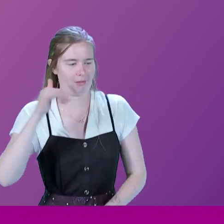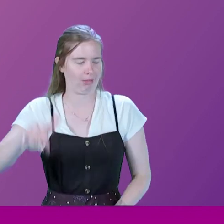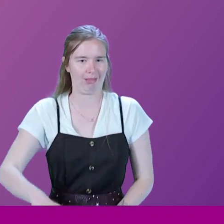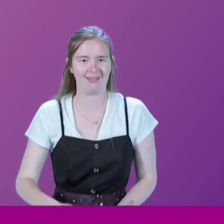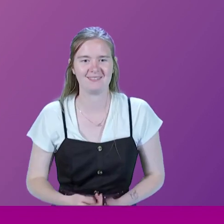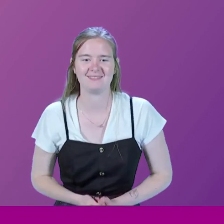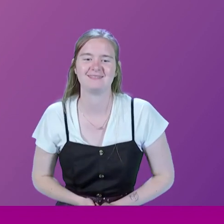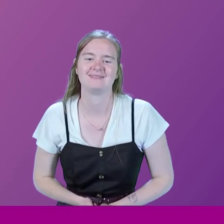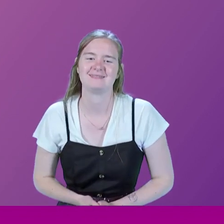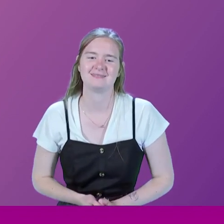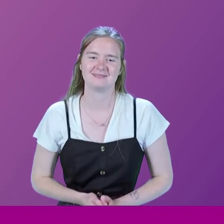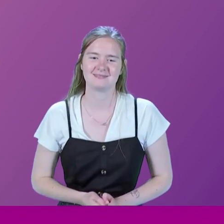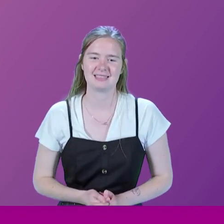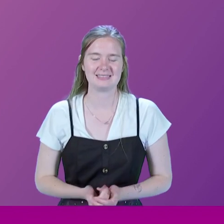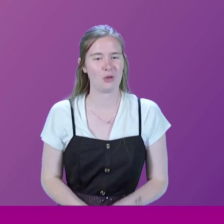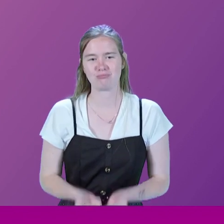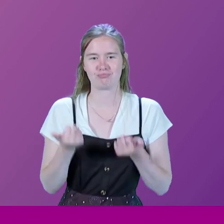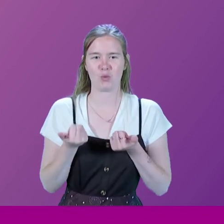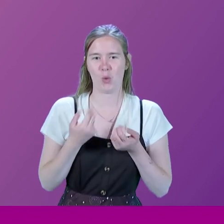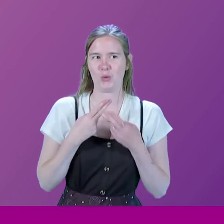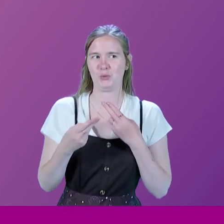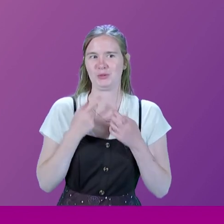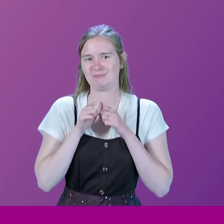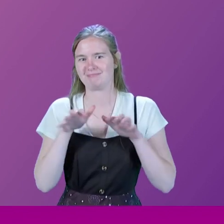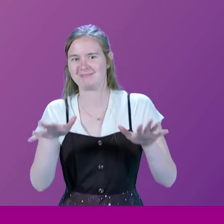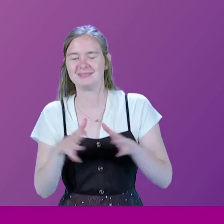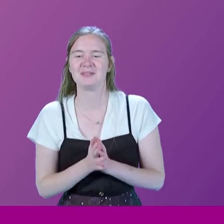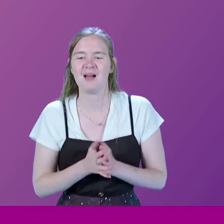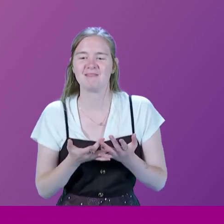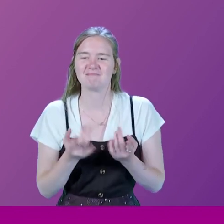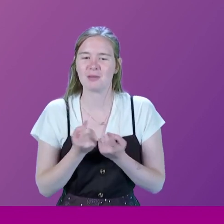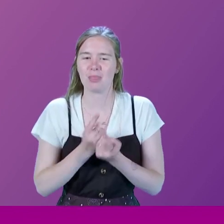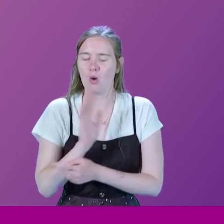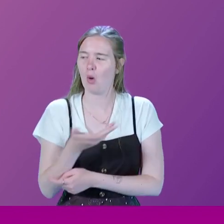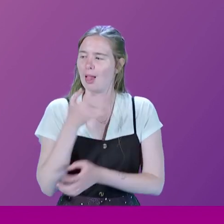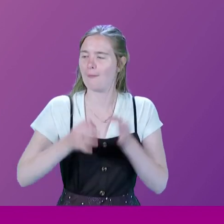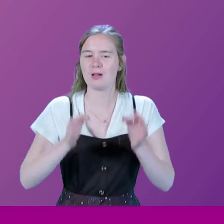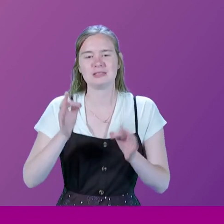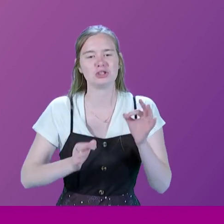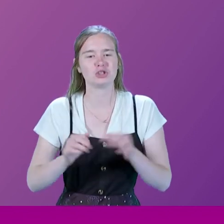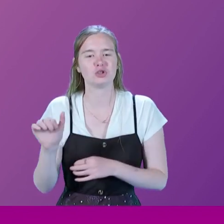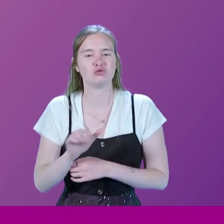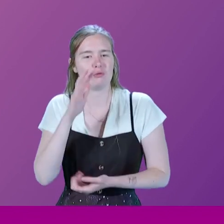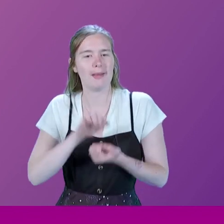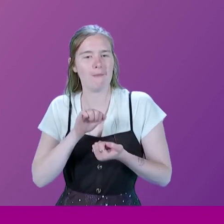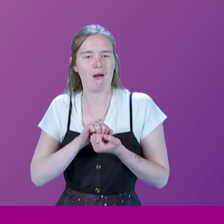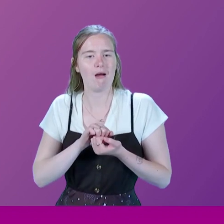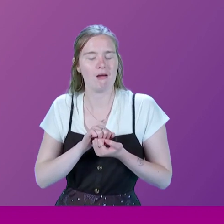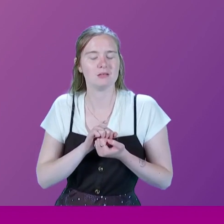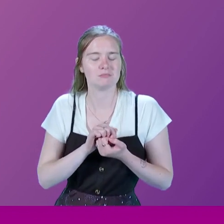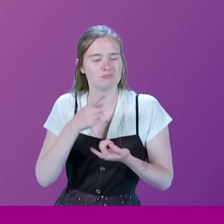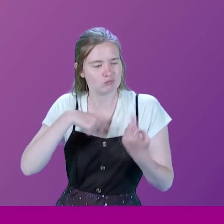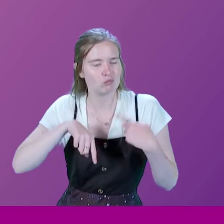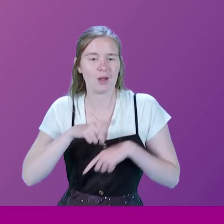Well, that's it. It doesn't make the best box office, but it is something that I think all politicians should remember, that we